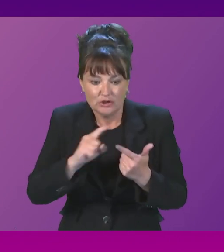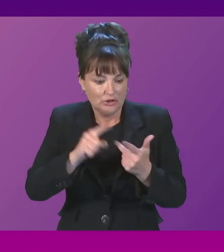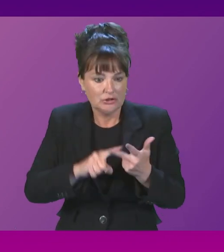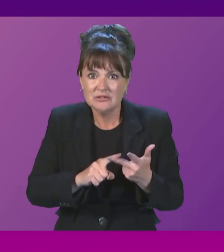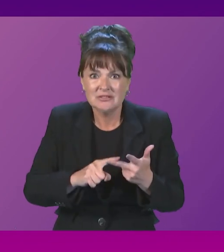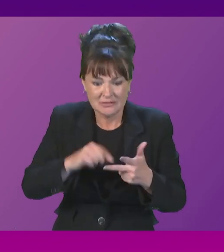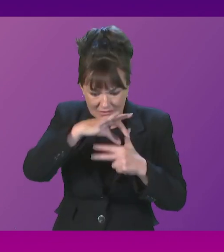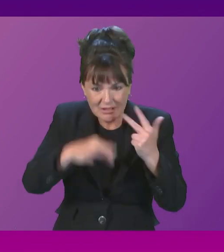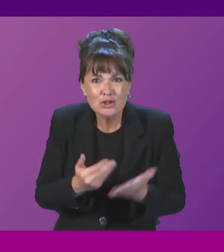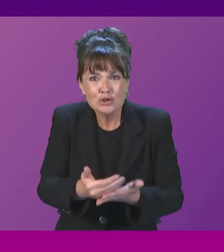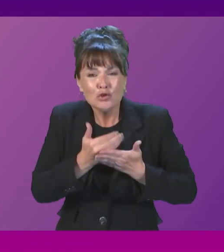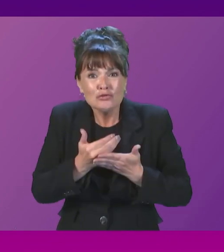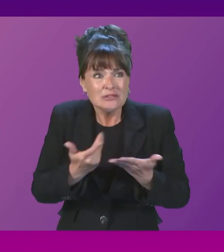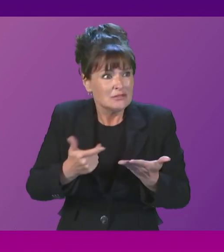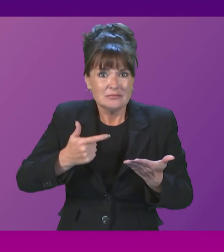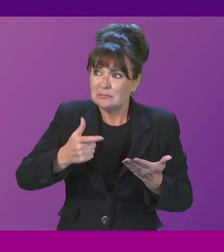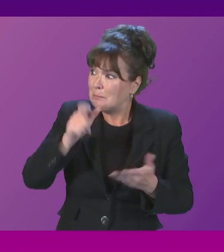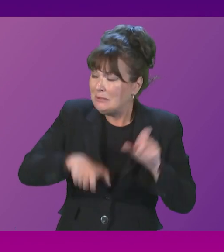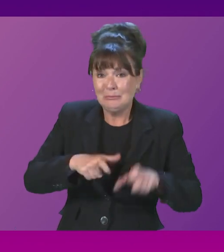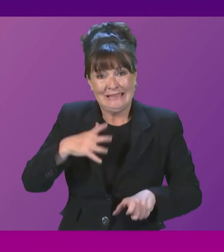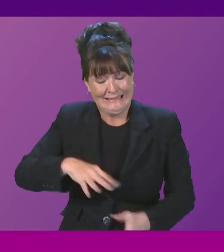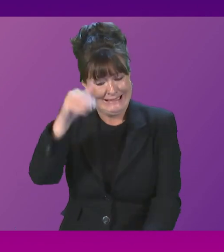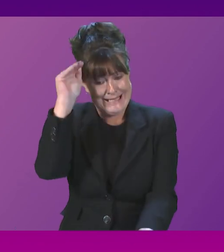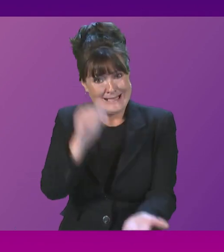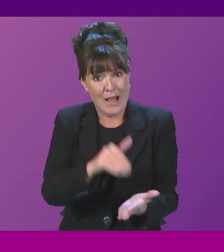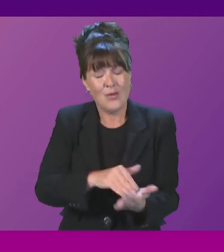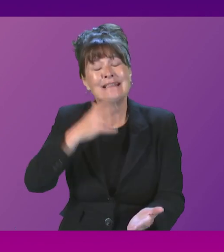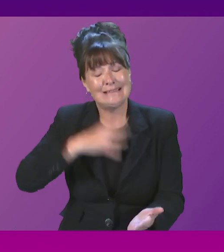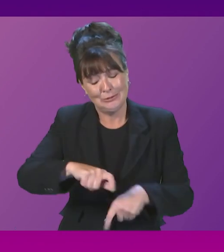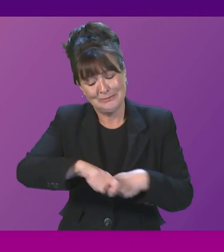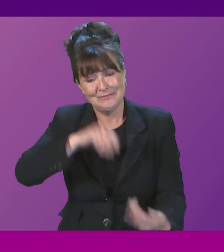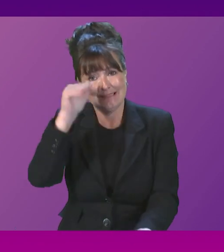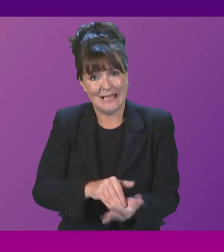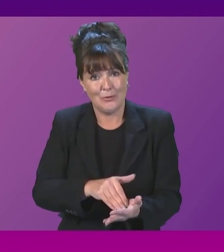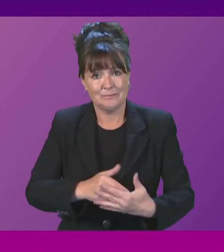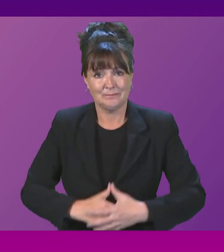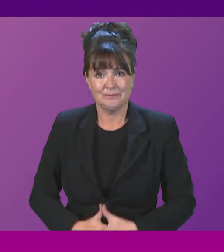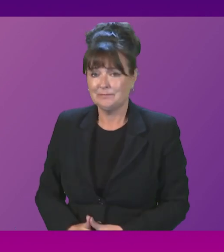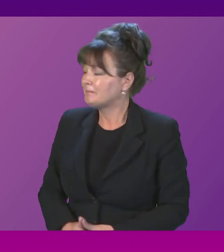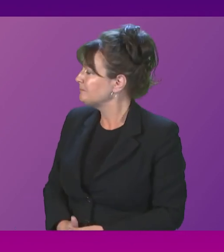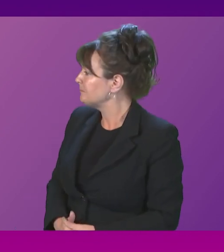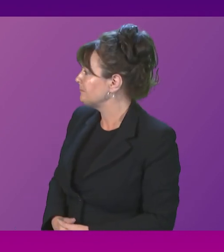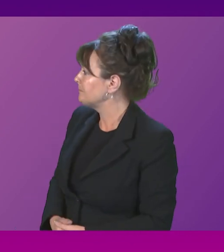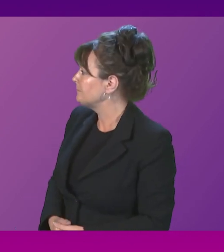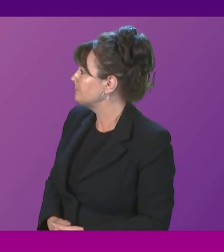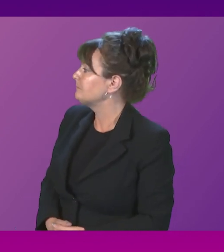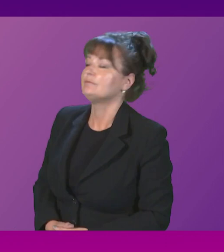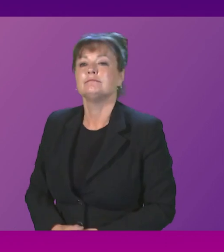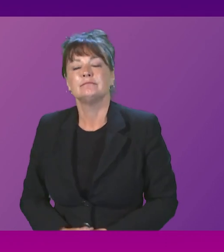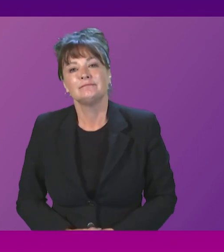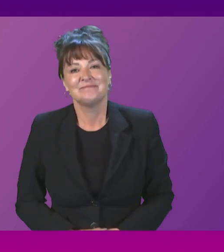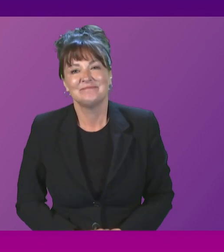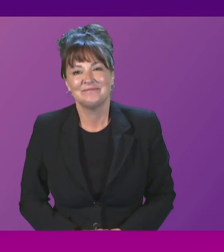people across this country. And it needs to be reversed now. Question number seven. Colleen McRae.